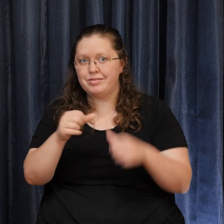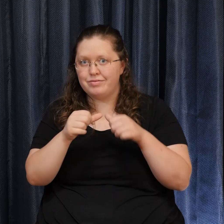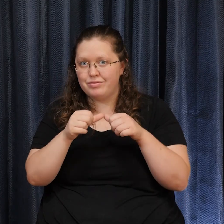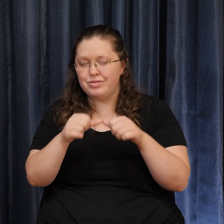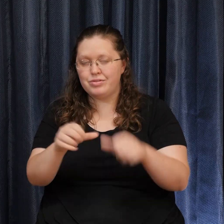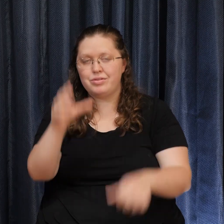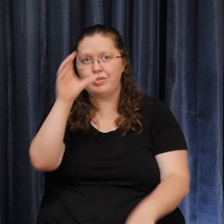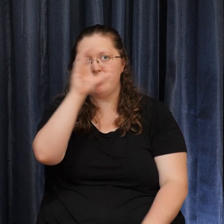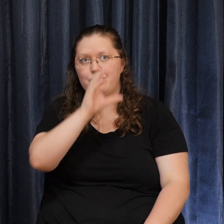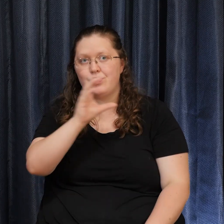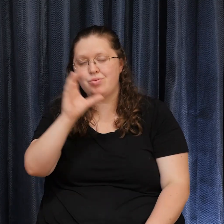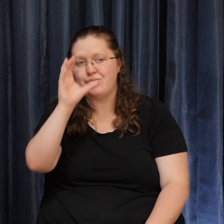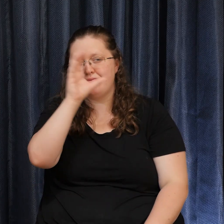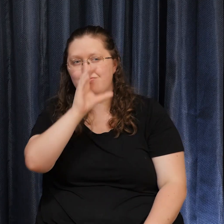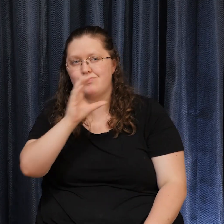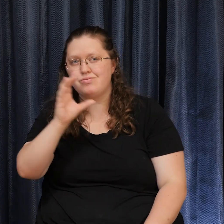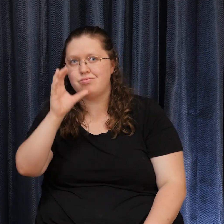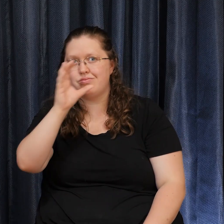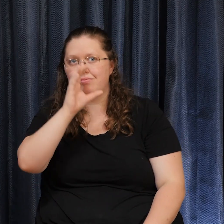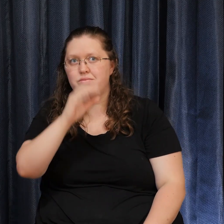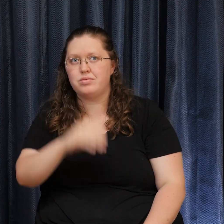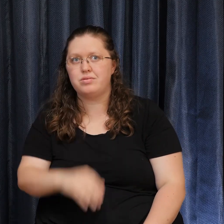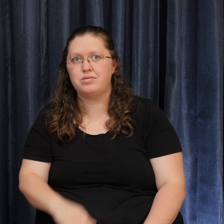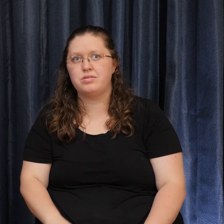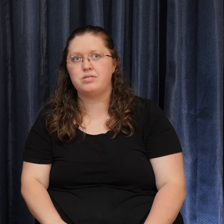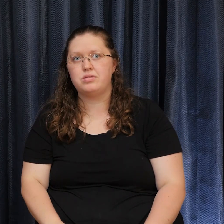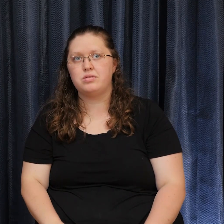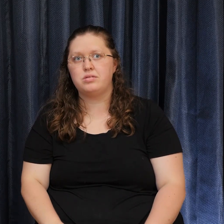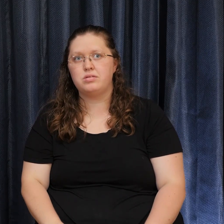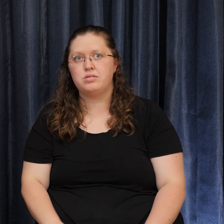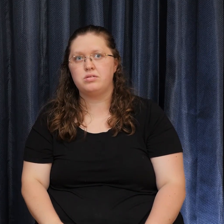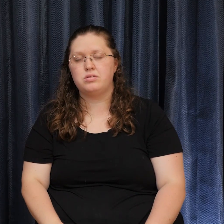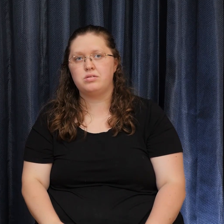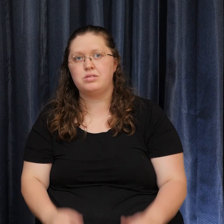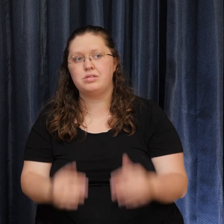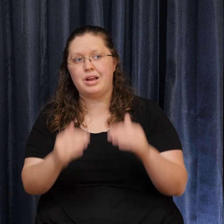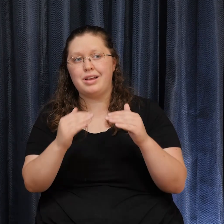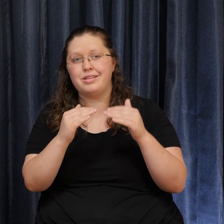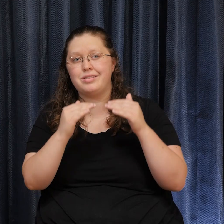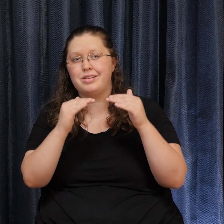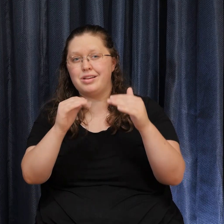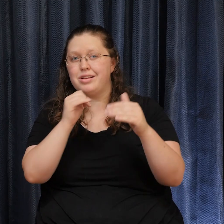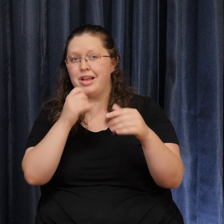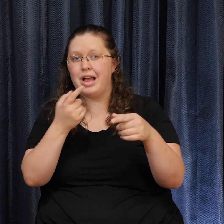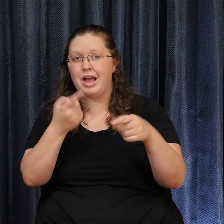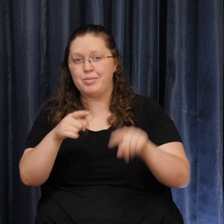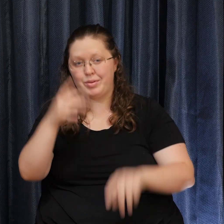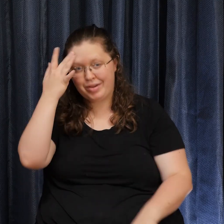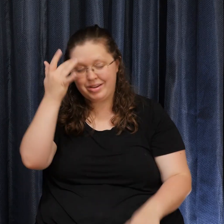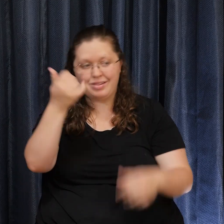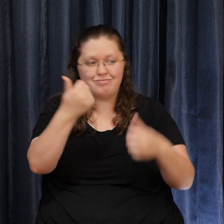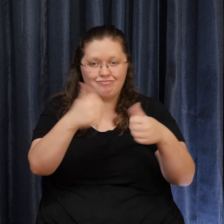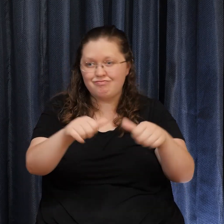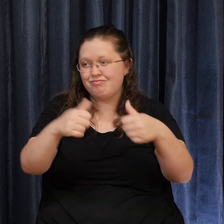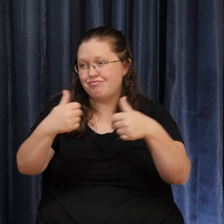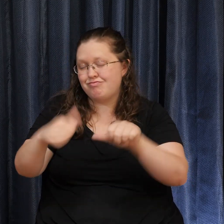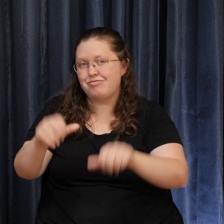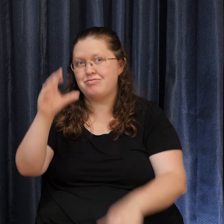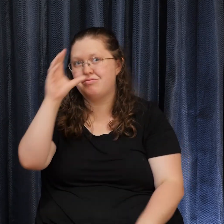Transcendence does not come from efforting. Freedom and peace are the